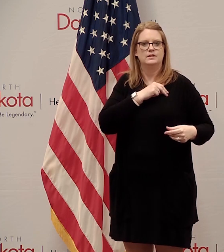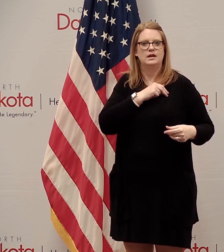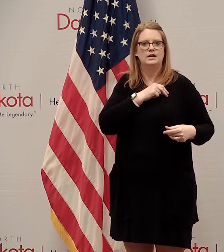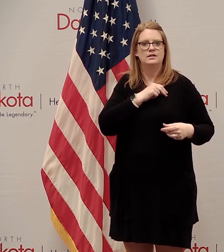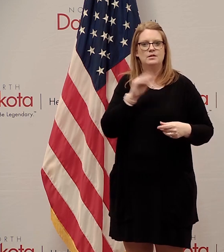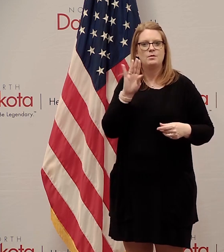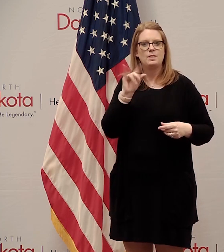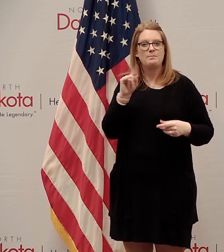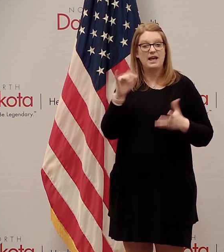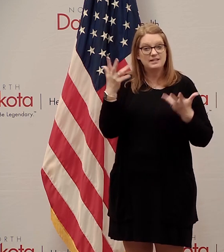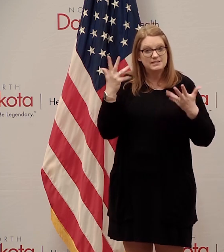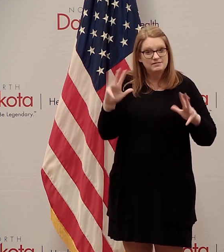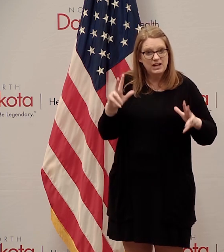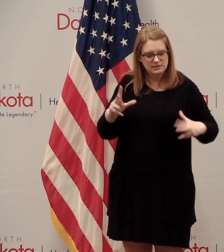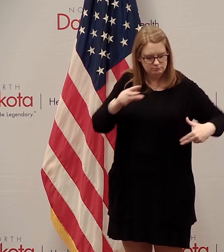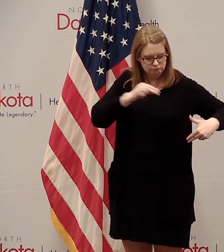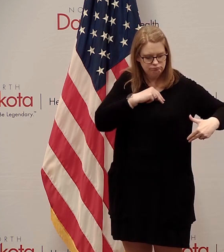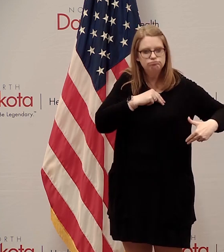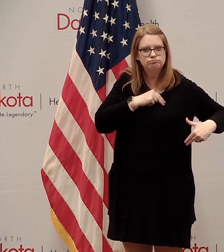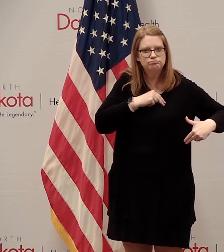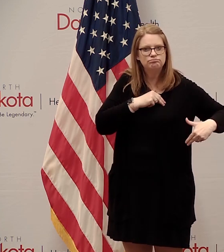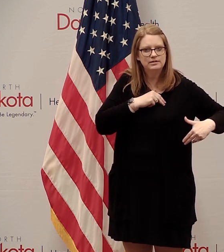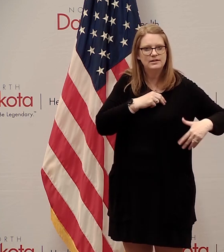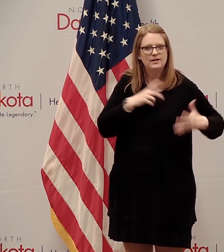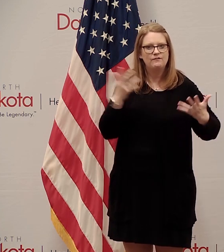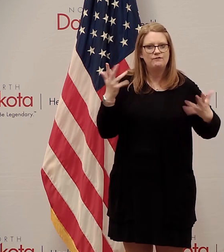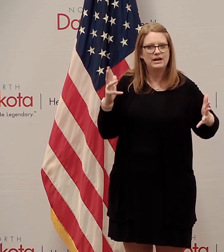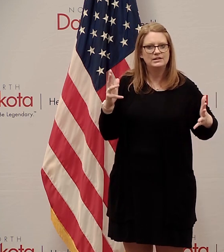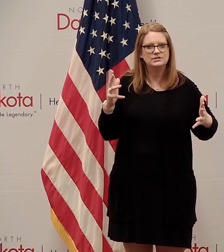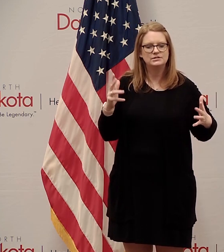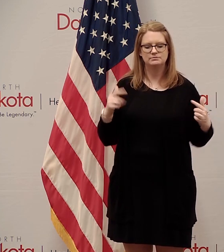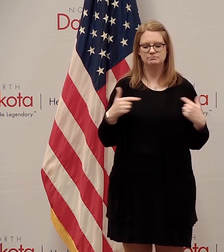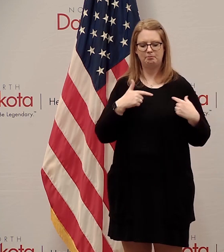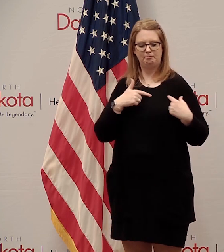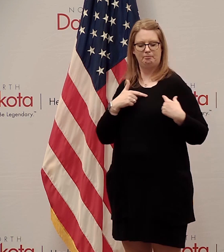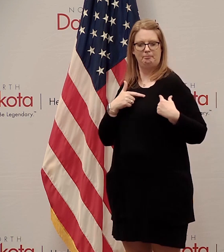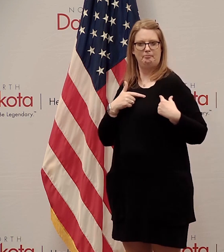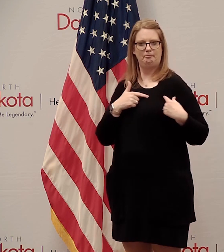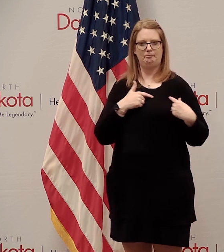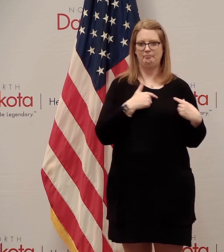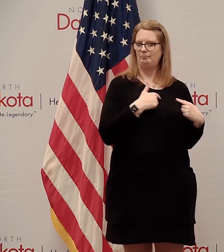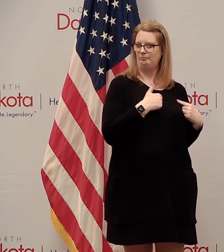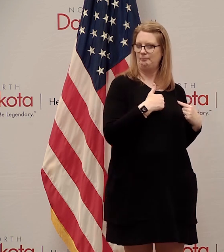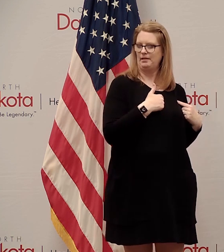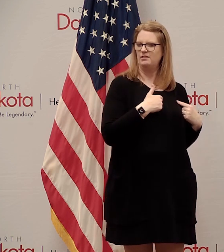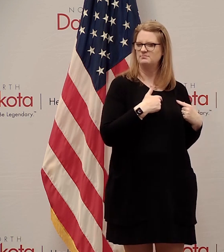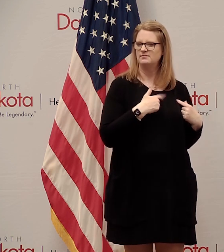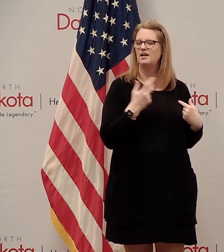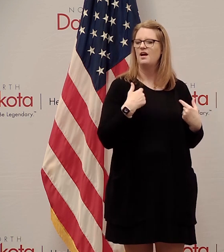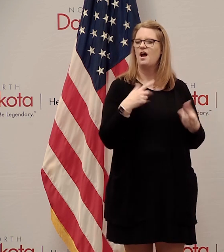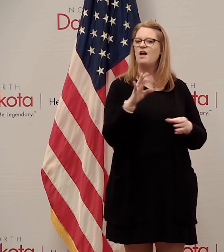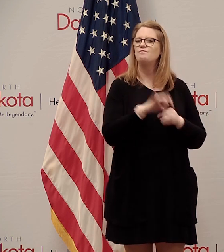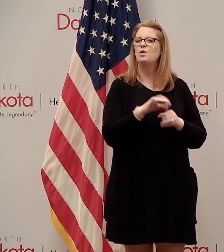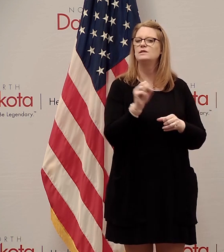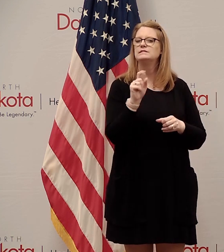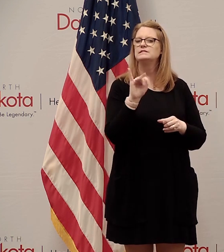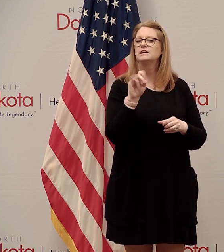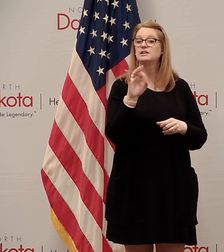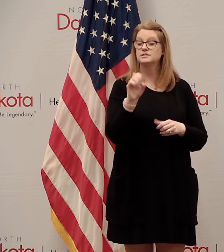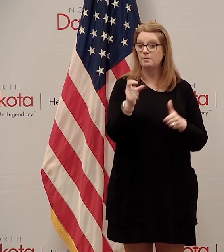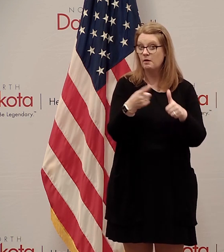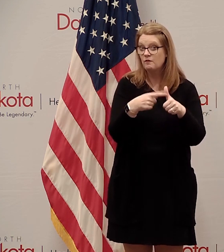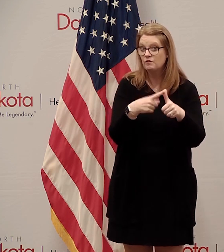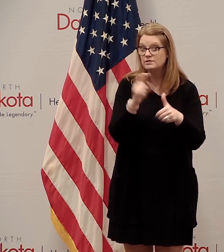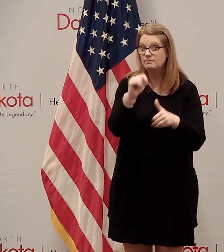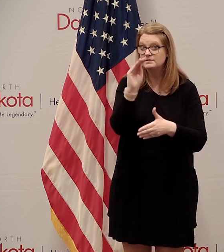your ballot and sent it back in again. And when you've done that, then you can wear you've earned the right to wear the I voted sticker designed by